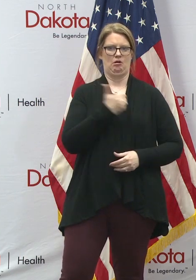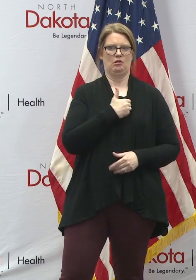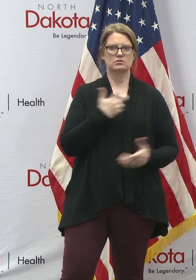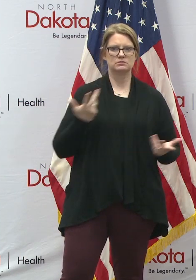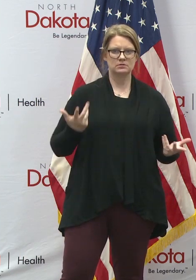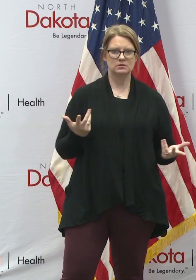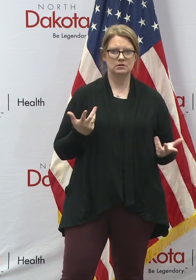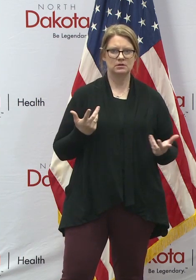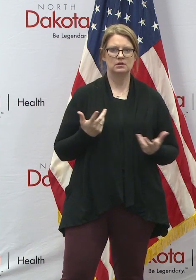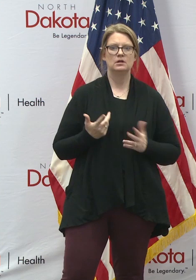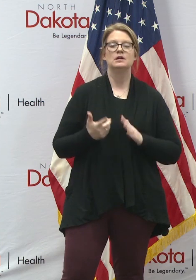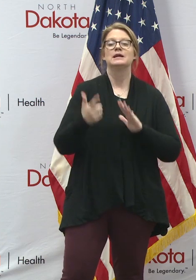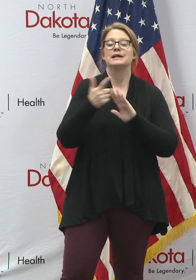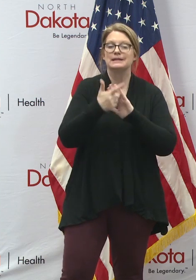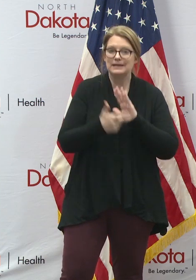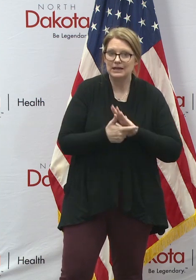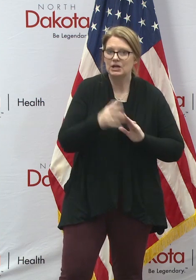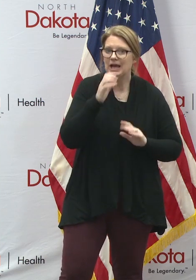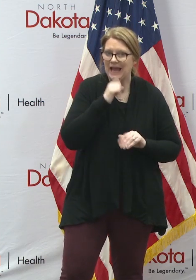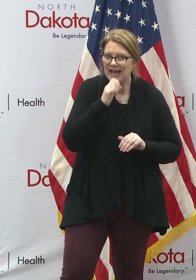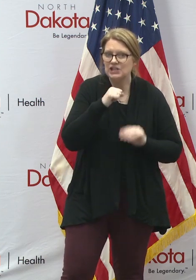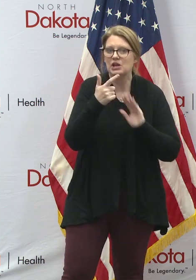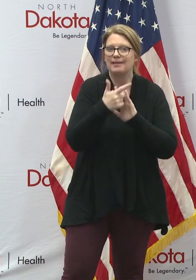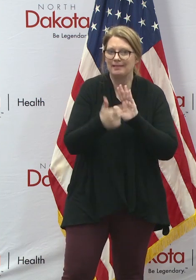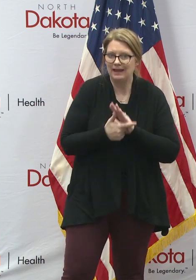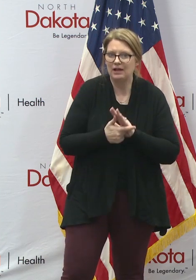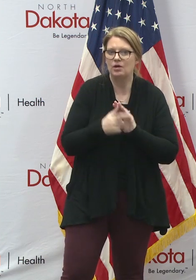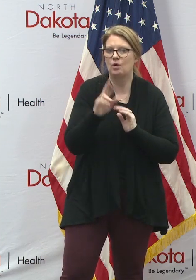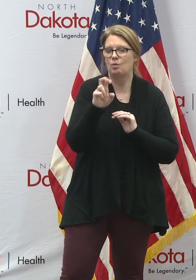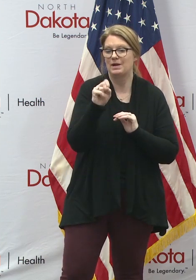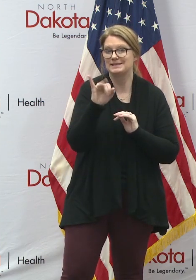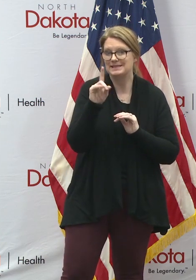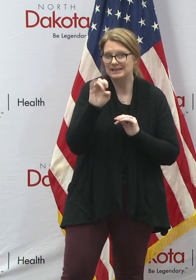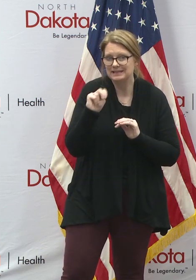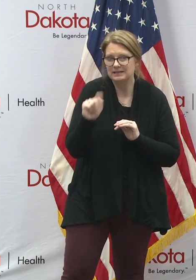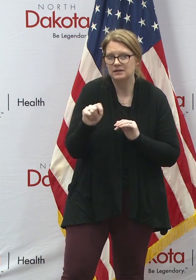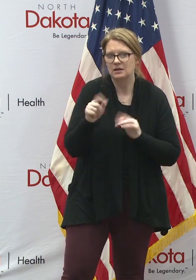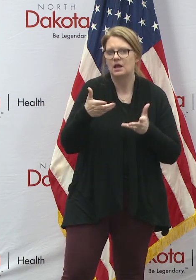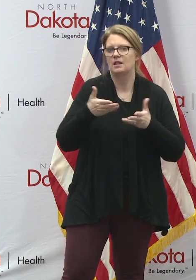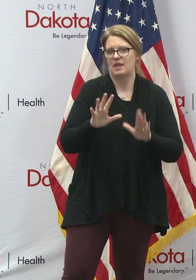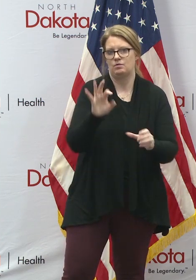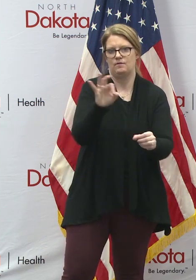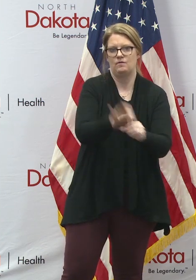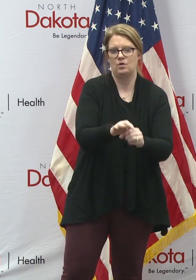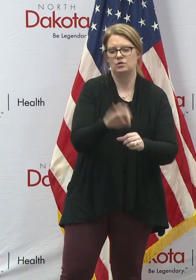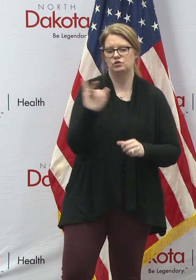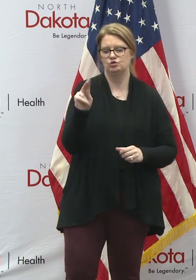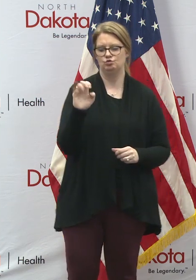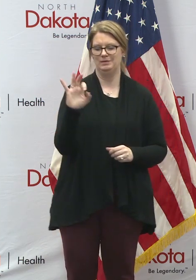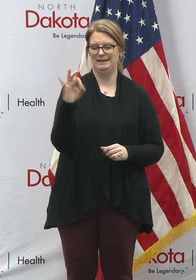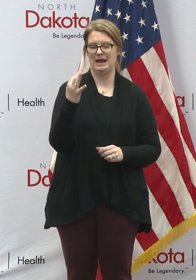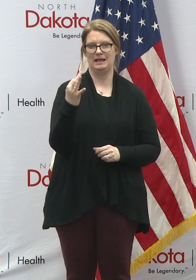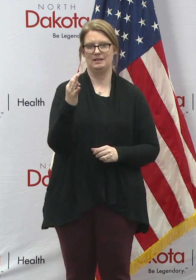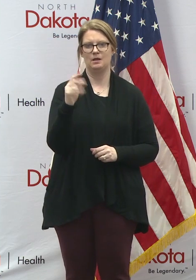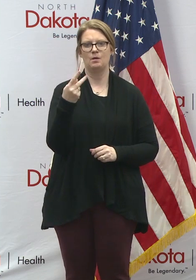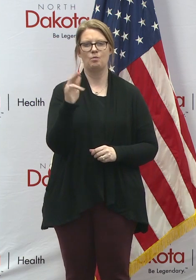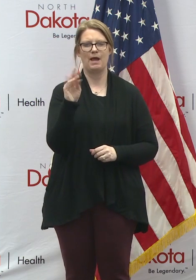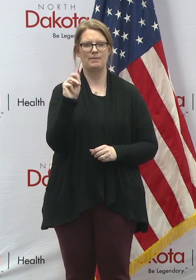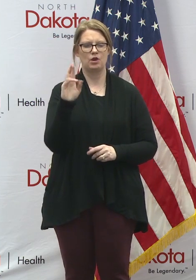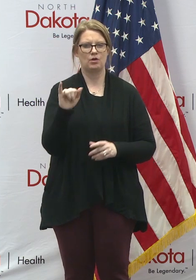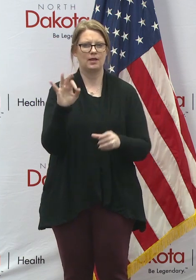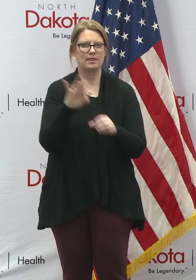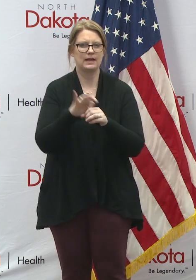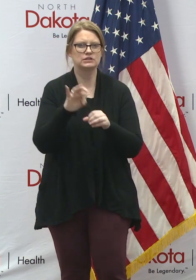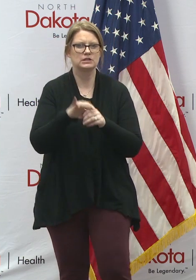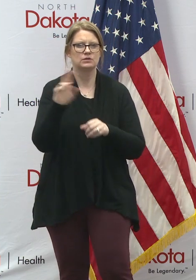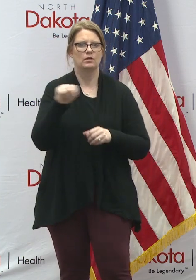legally aged legal resident to have the right to vote. The June 9th primary election in North Dakota is